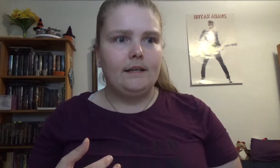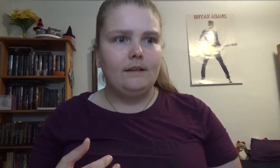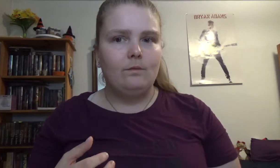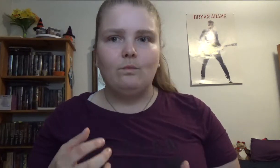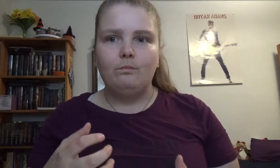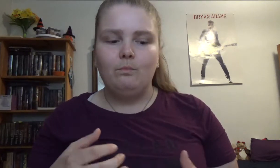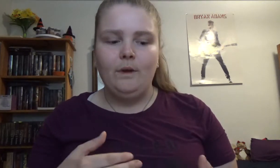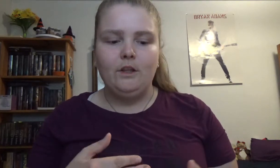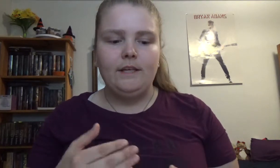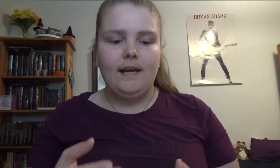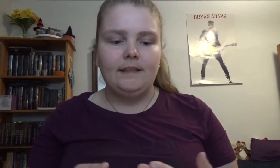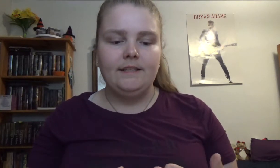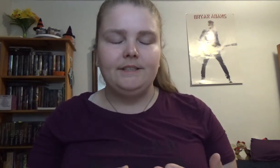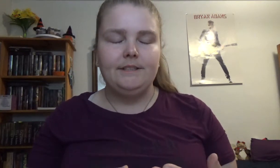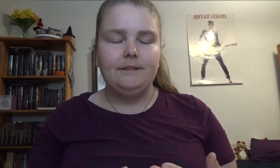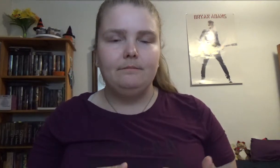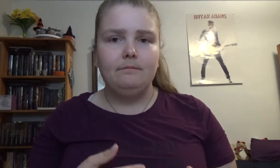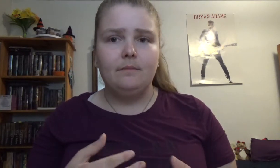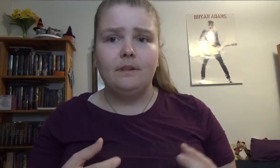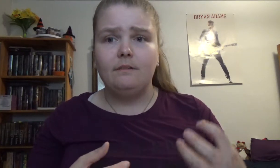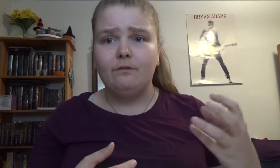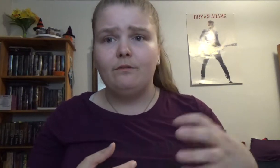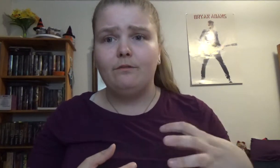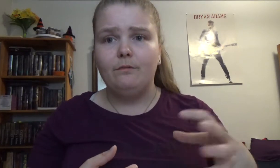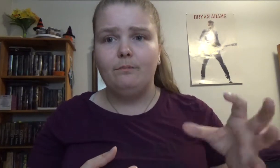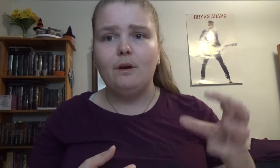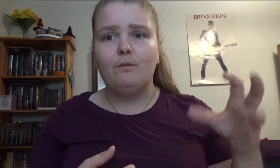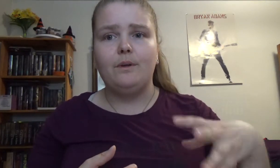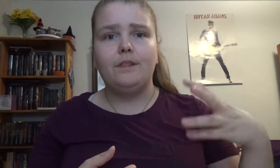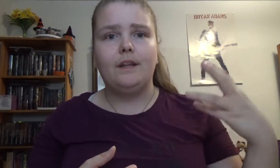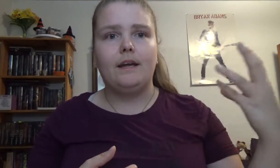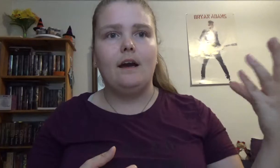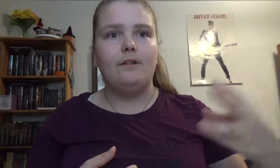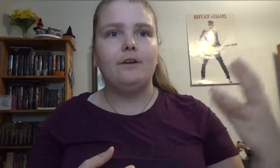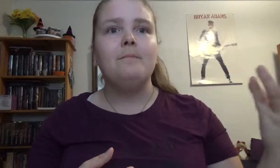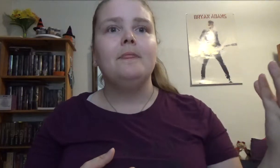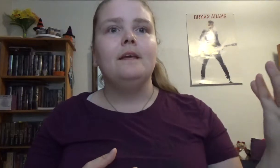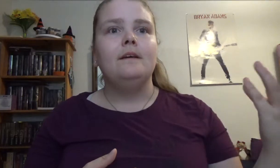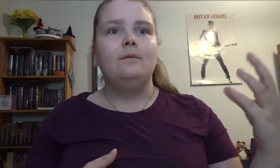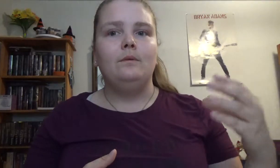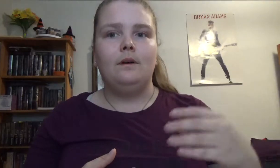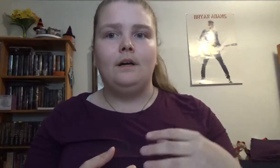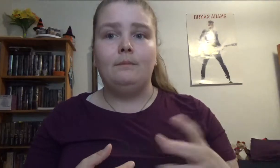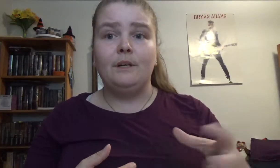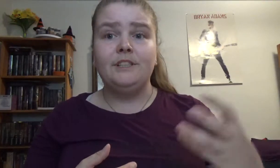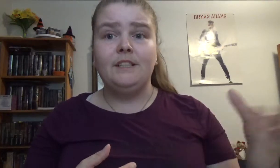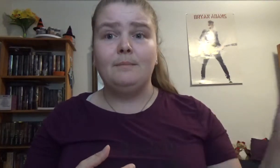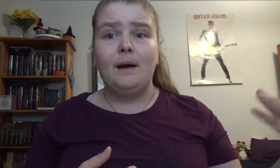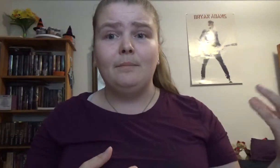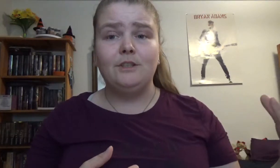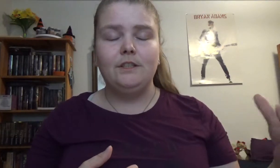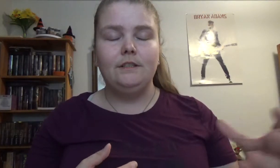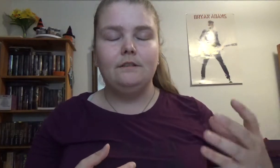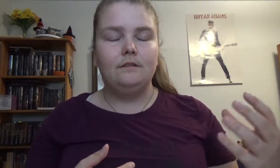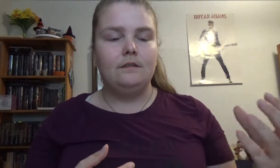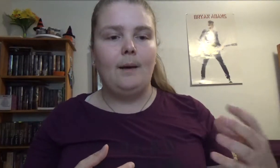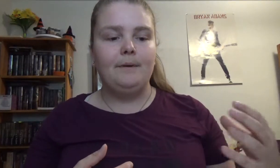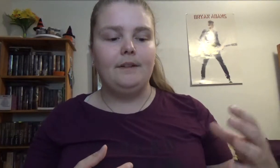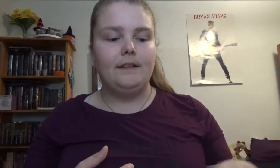when looking at this book with like other books in the publishing company that